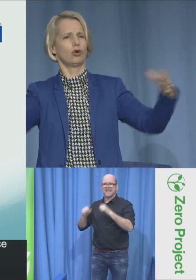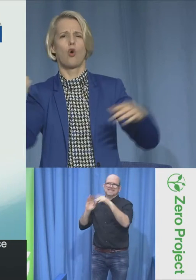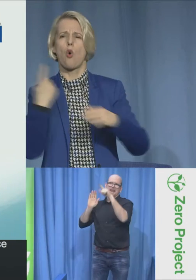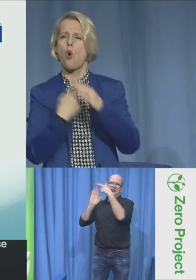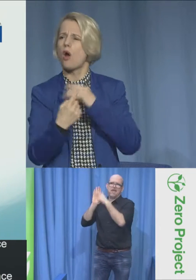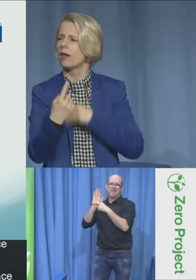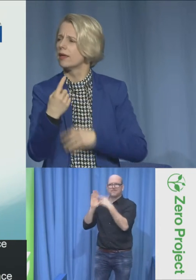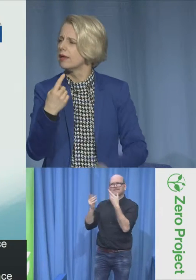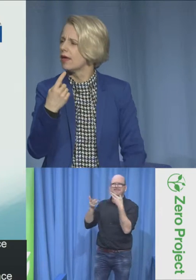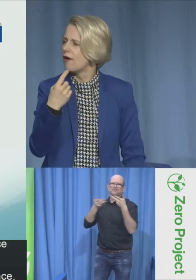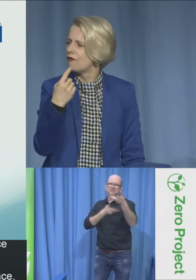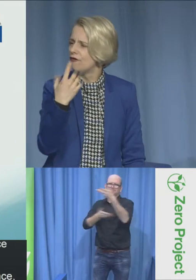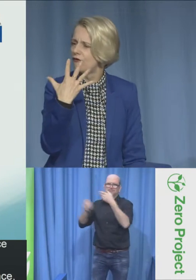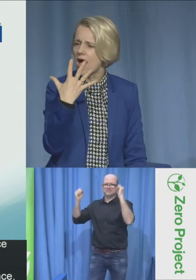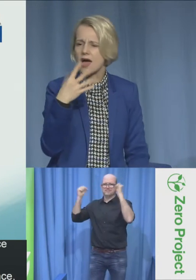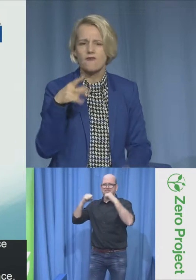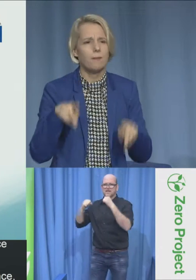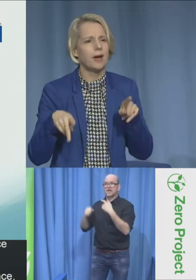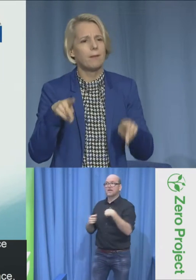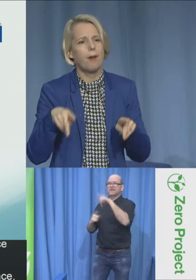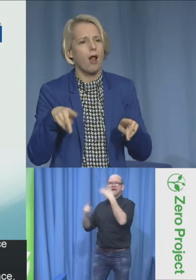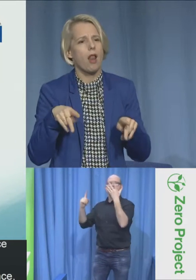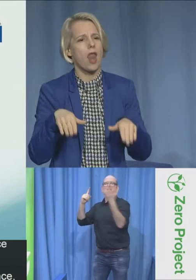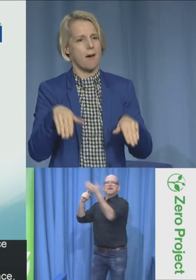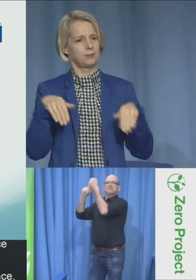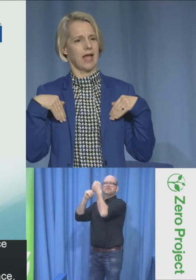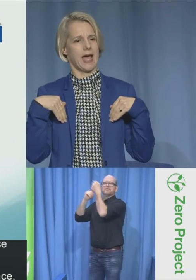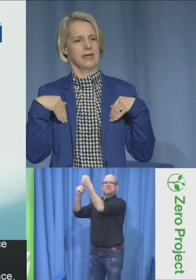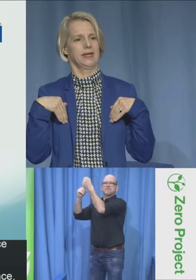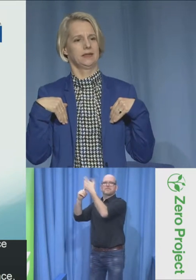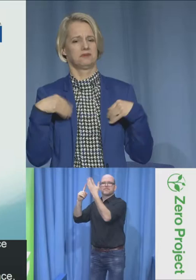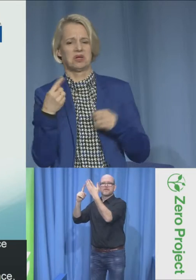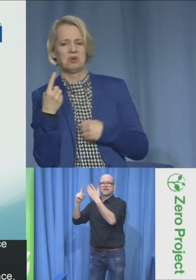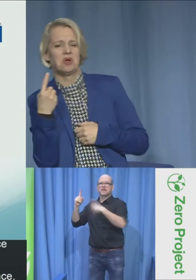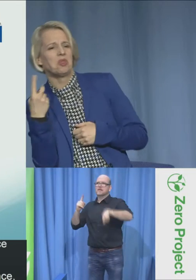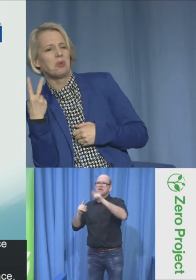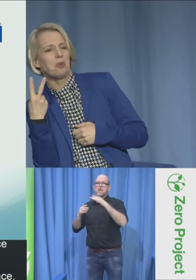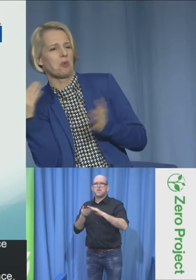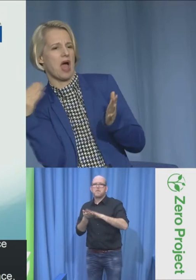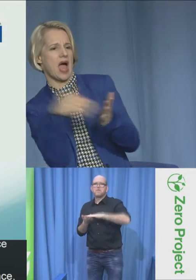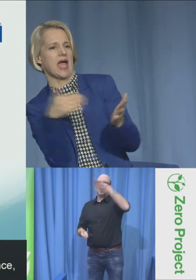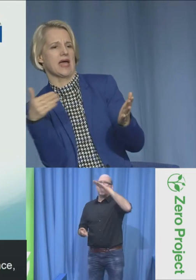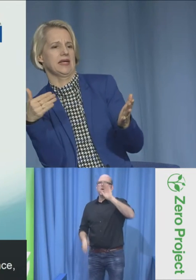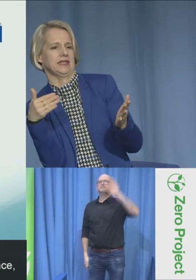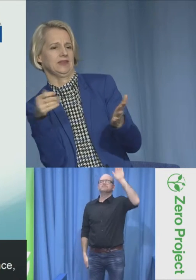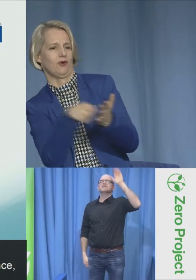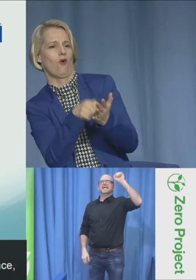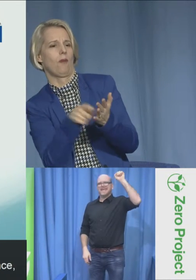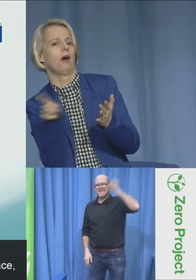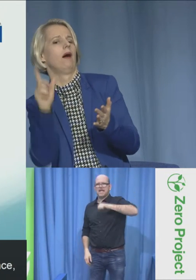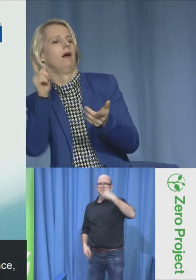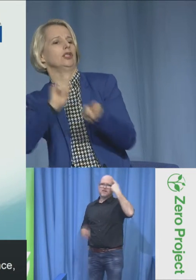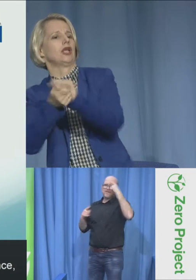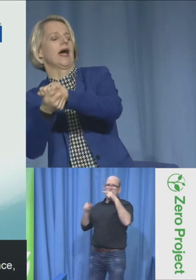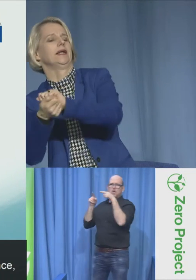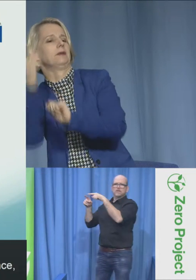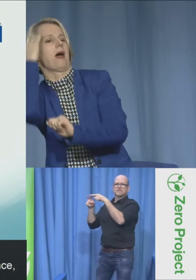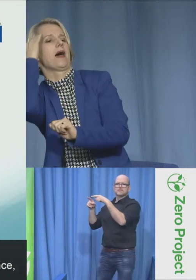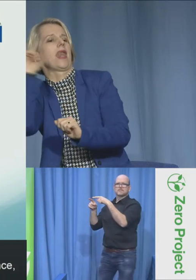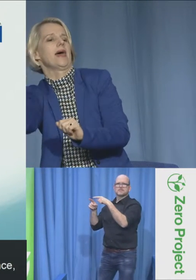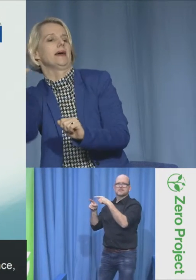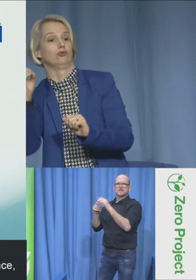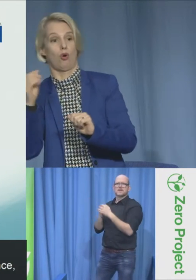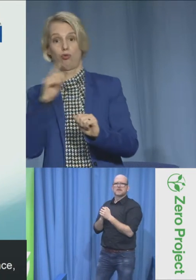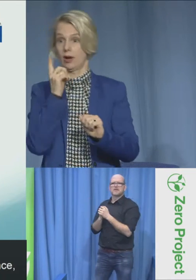resolution by a large majority in plenary. I think we only had five members abstain and two